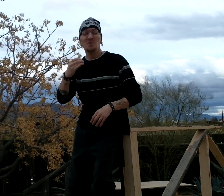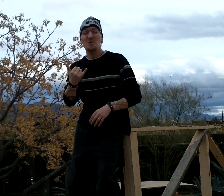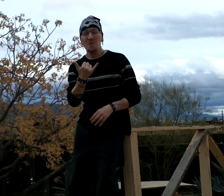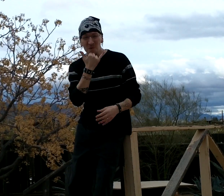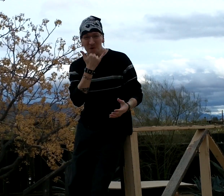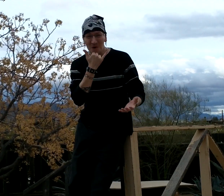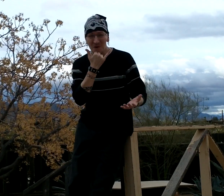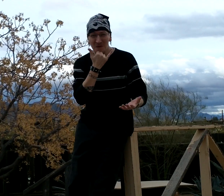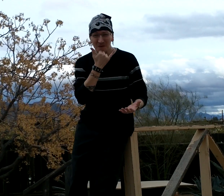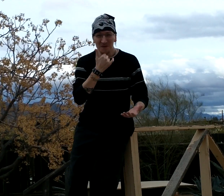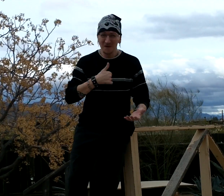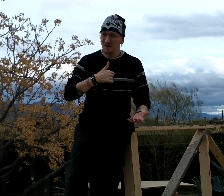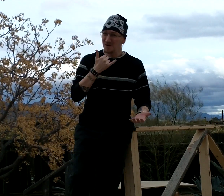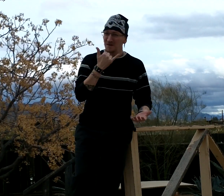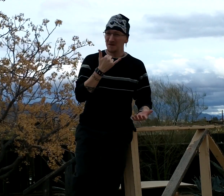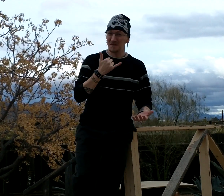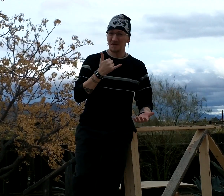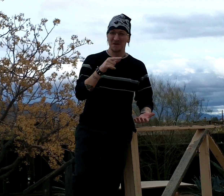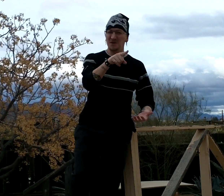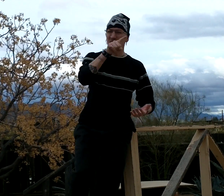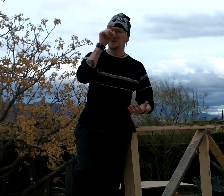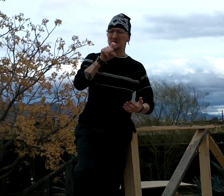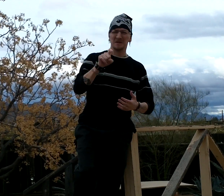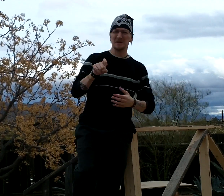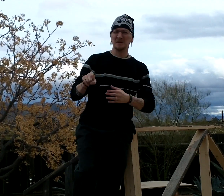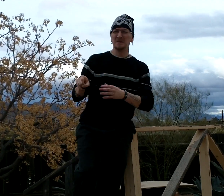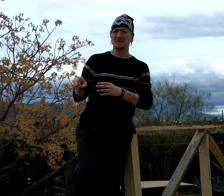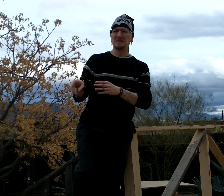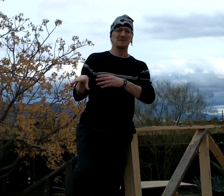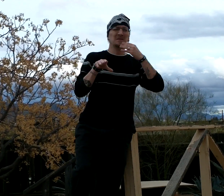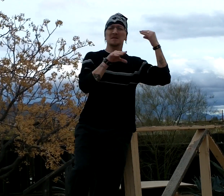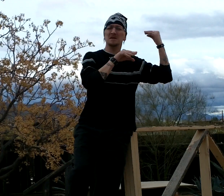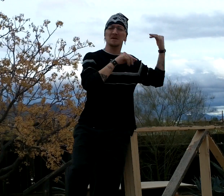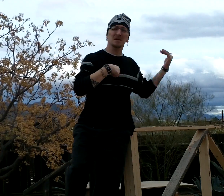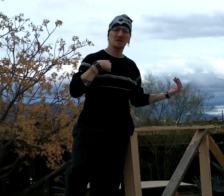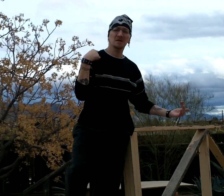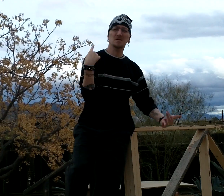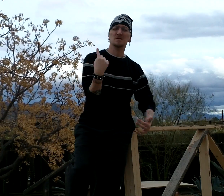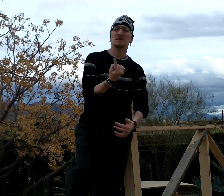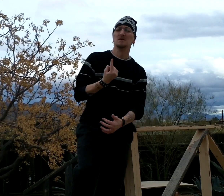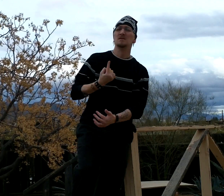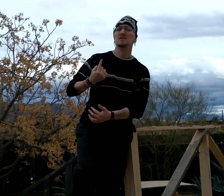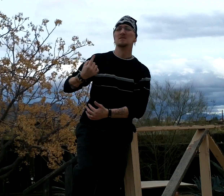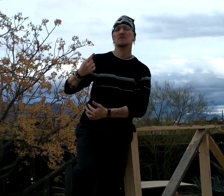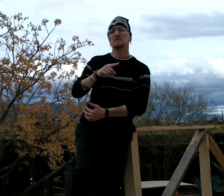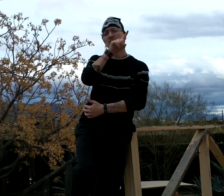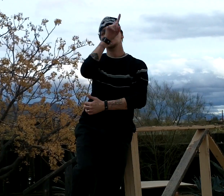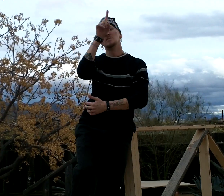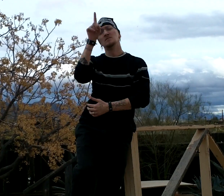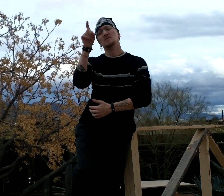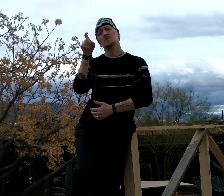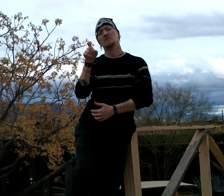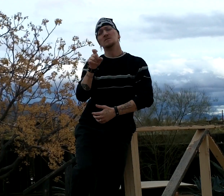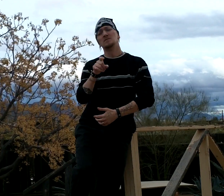That you had to leave me alone Let's go